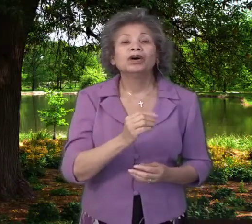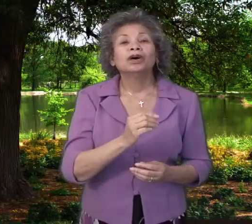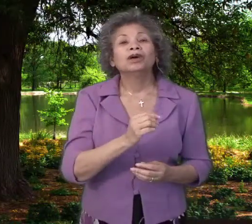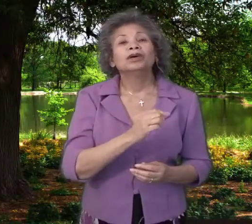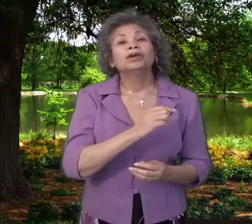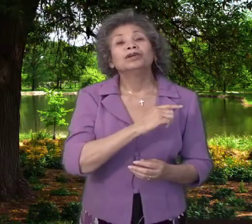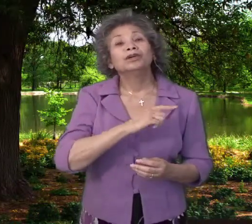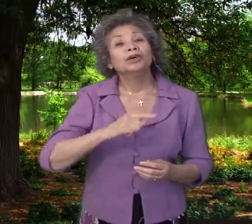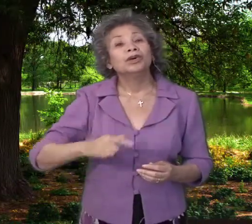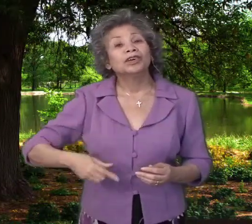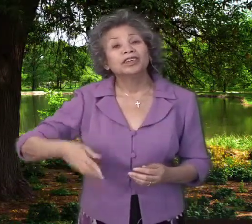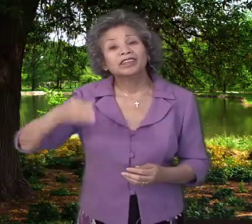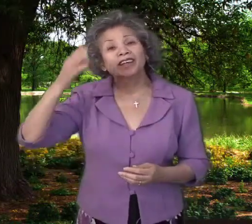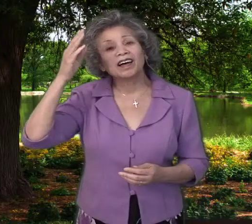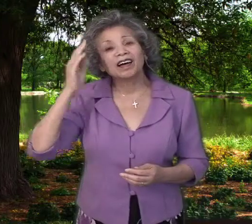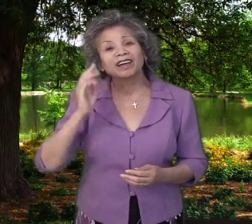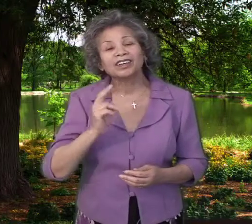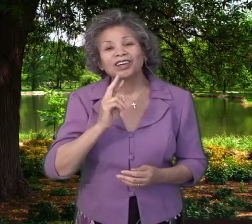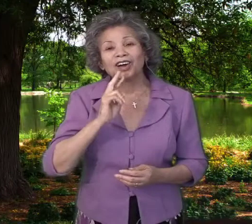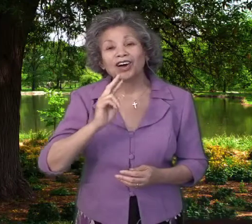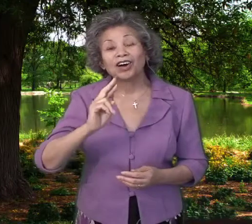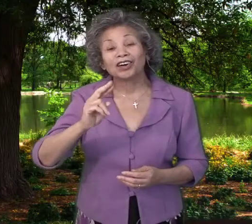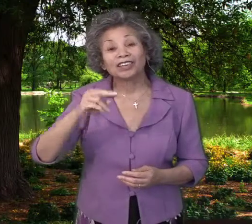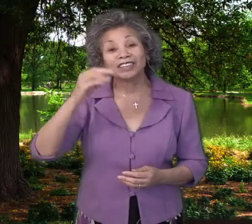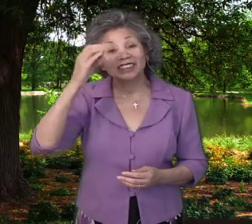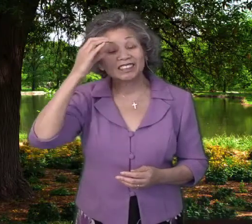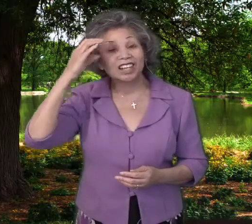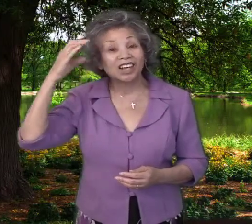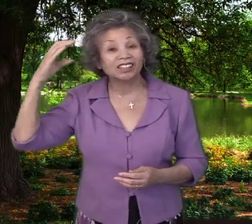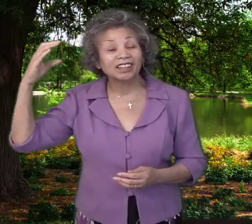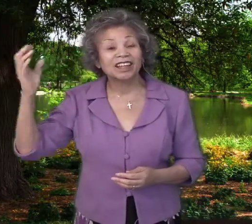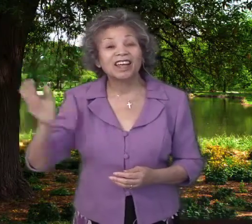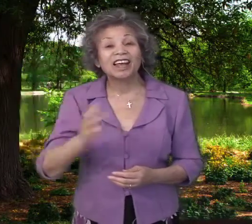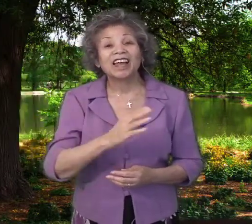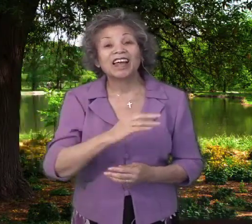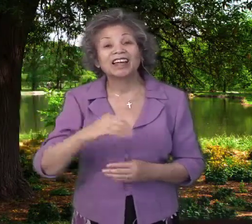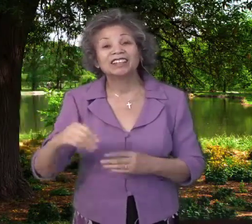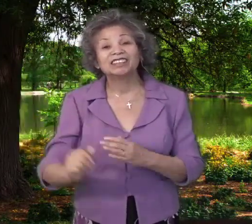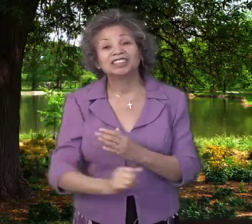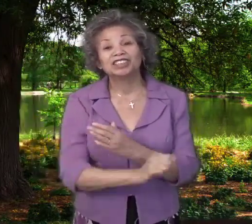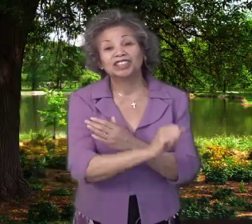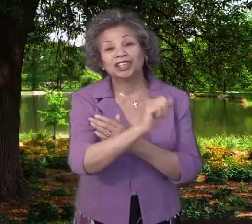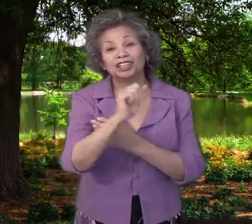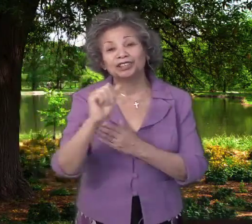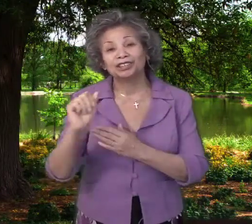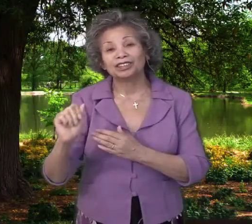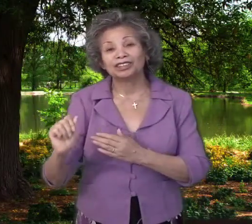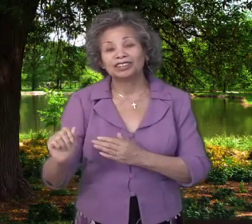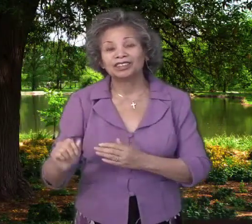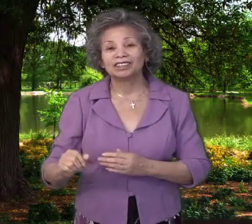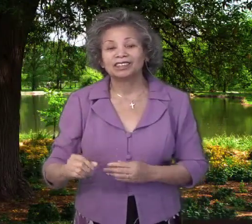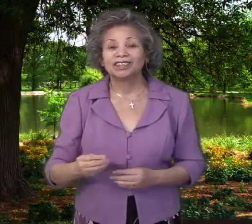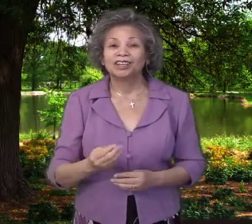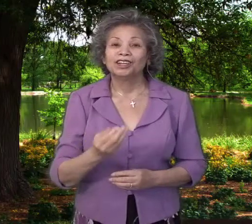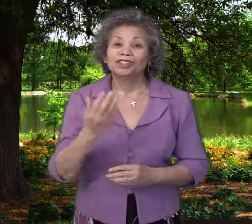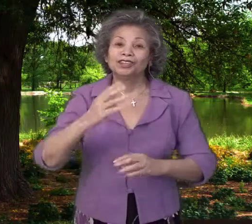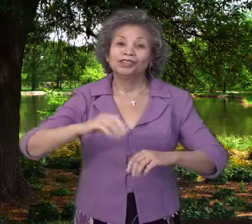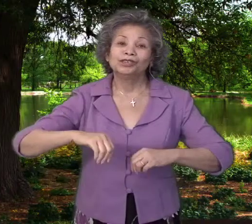Lord God, are a sun and shield. You